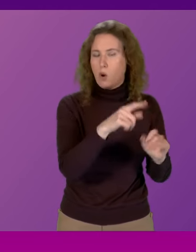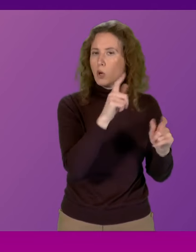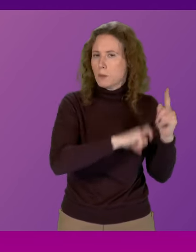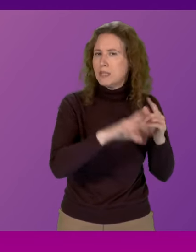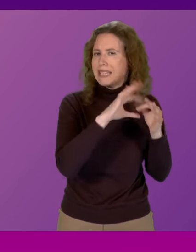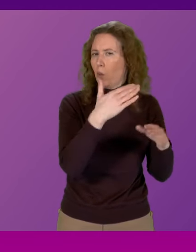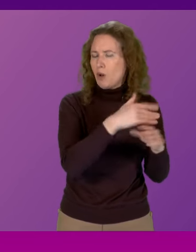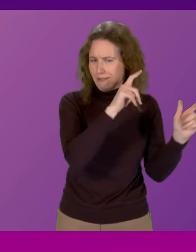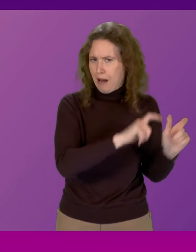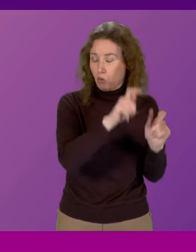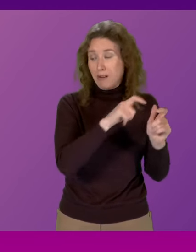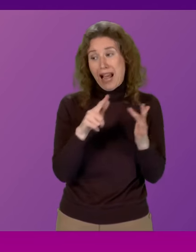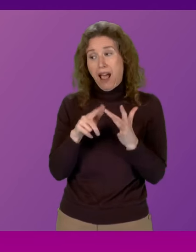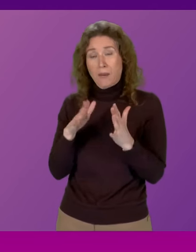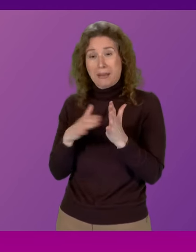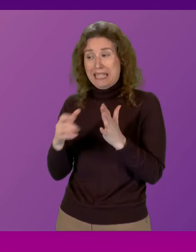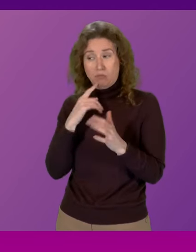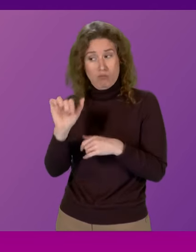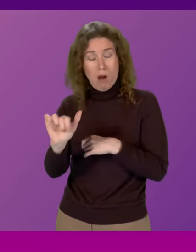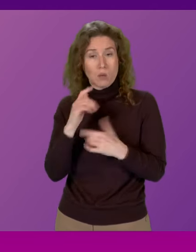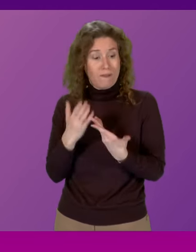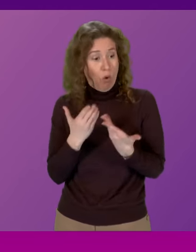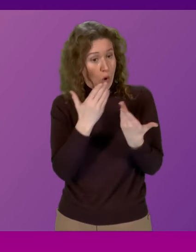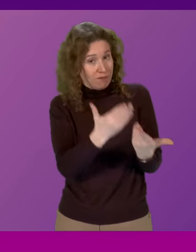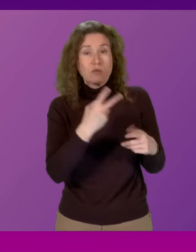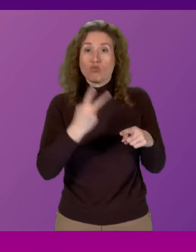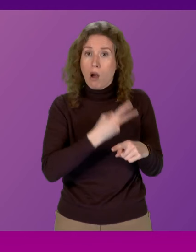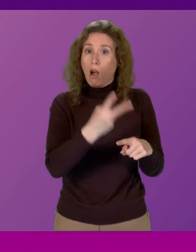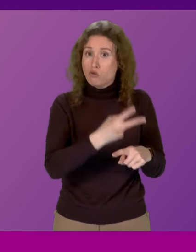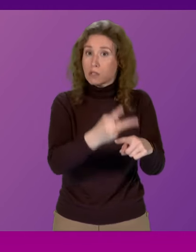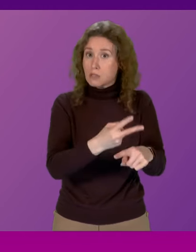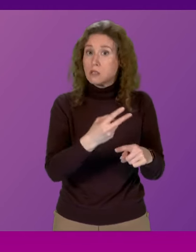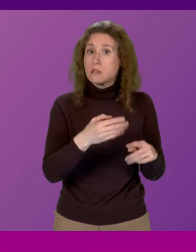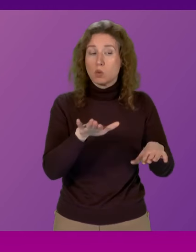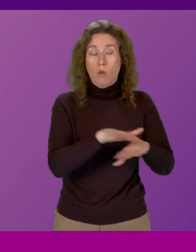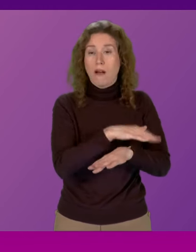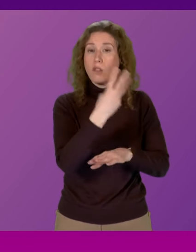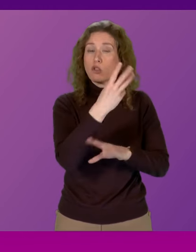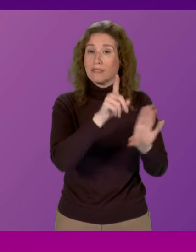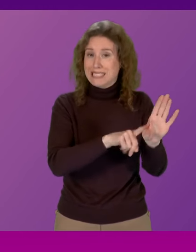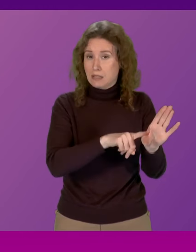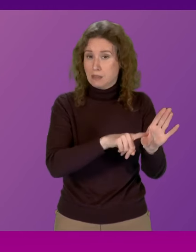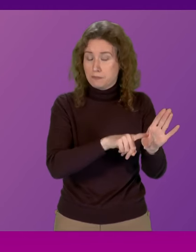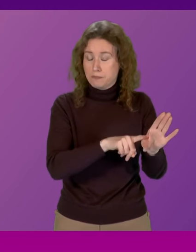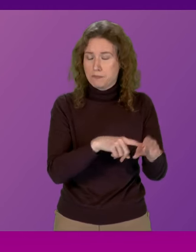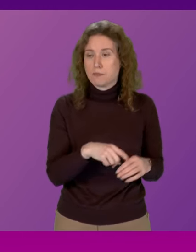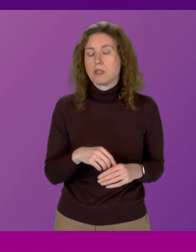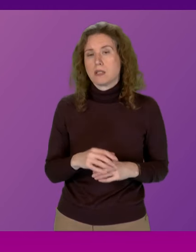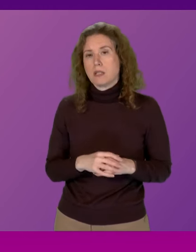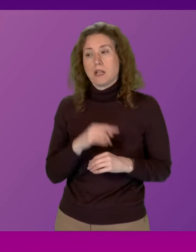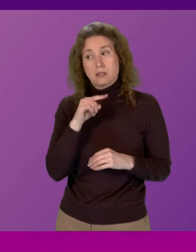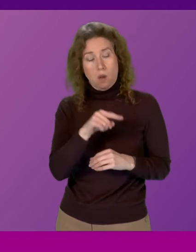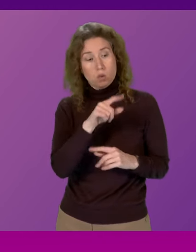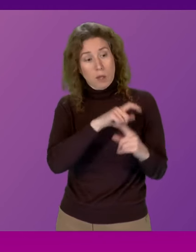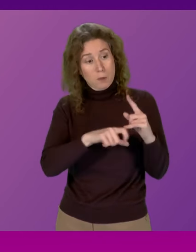and as Ivan McKee rightly says we have offered that funding on a recurrent basis for the next three years as I have said they are